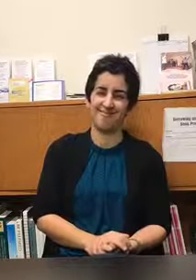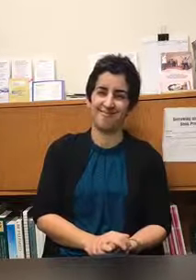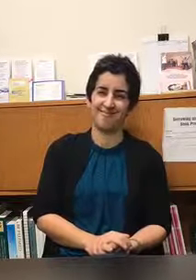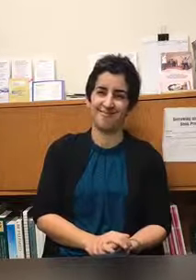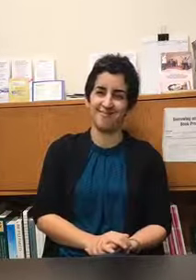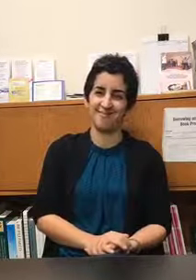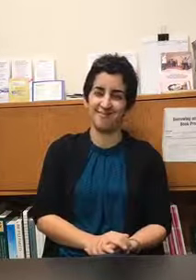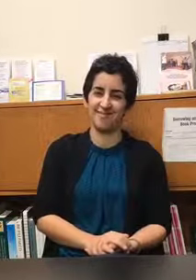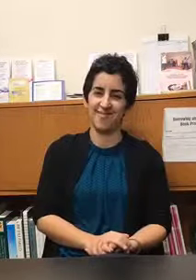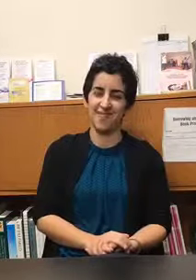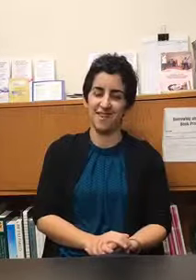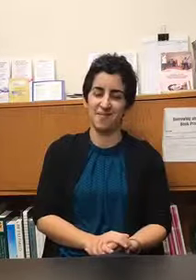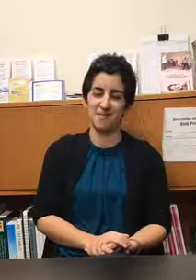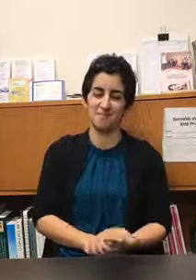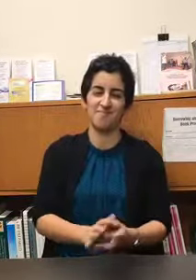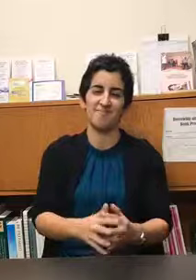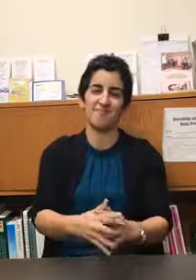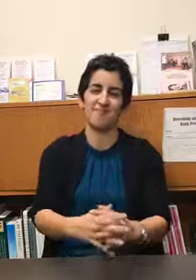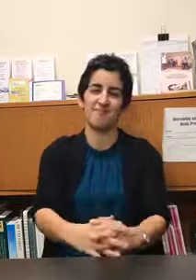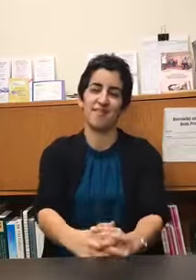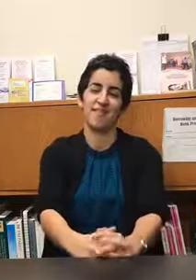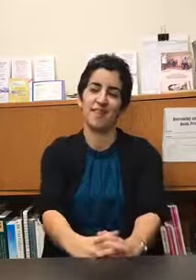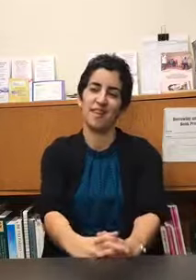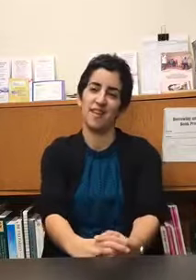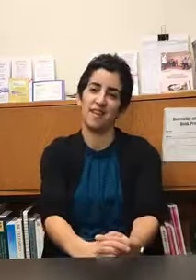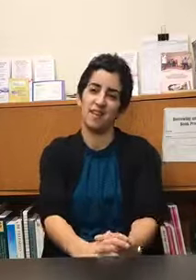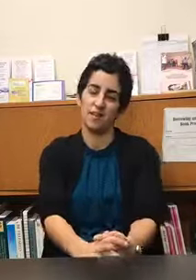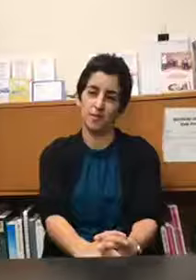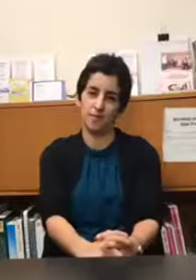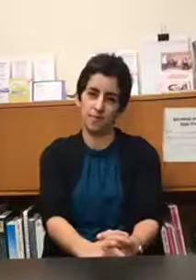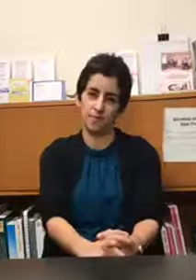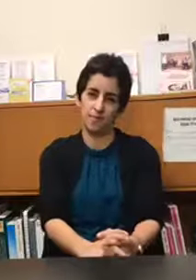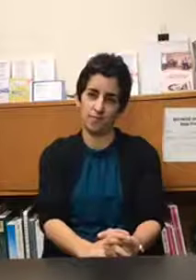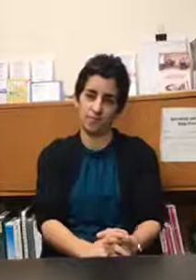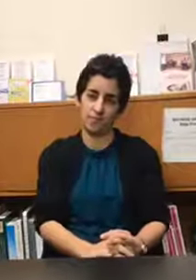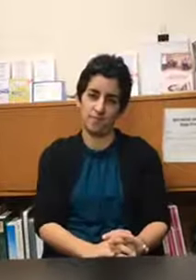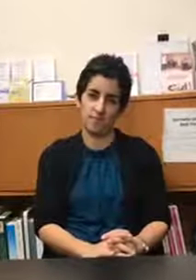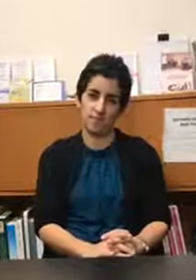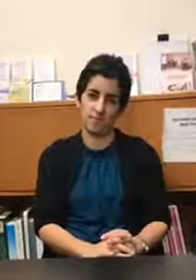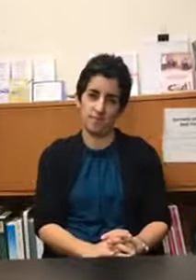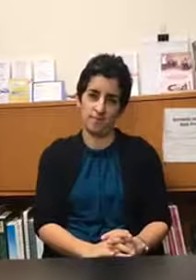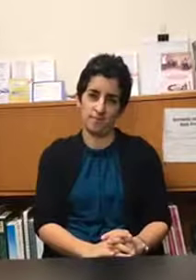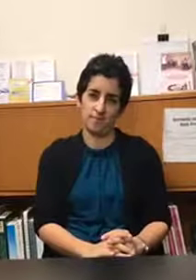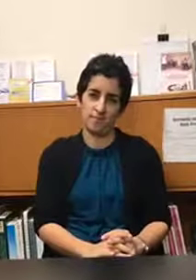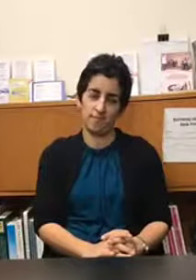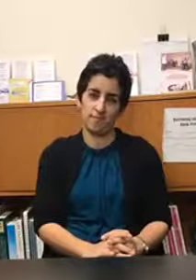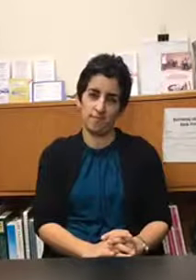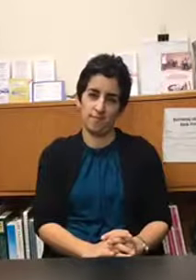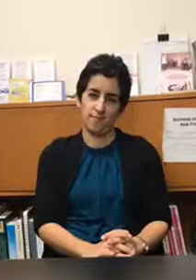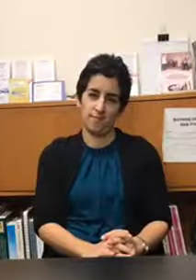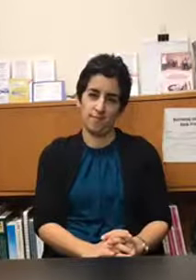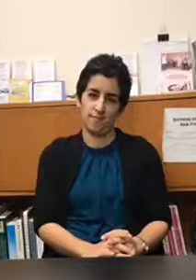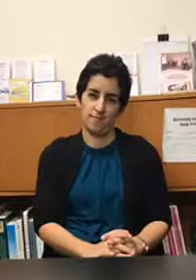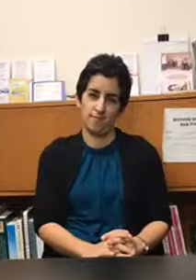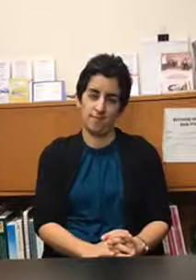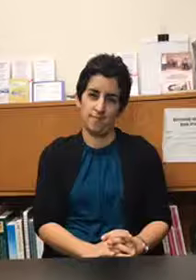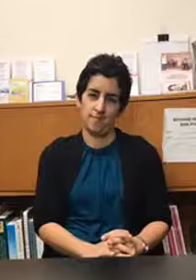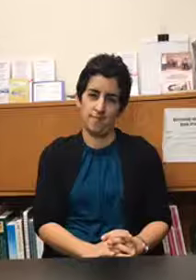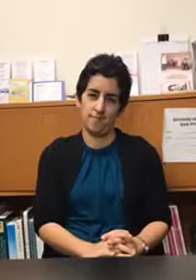so interesting um is there a particular type of music that's commonly used with your